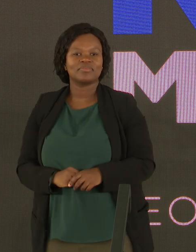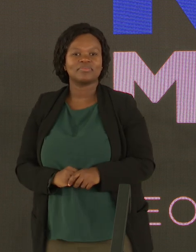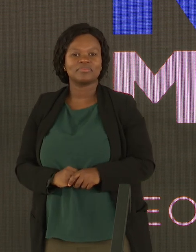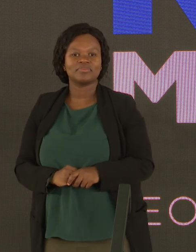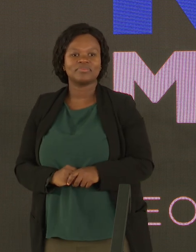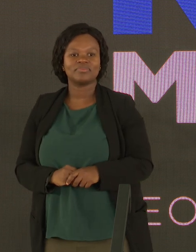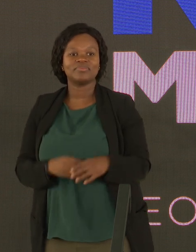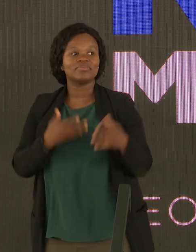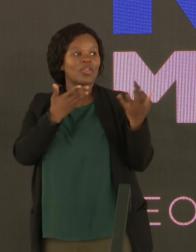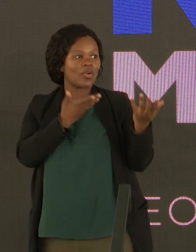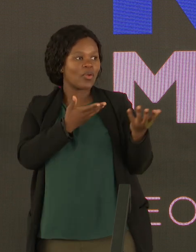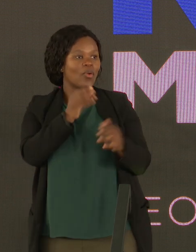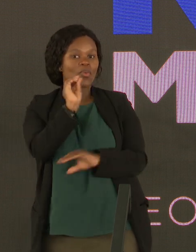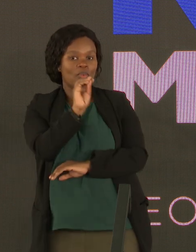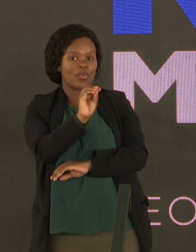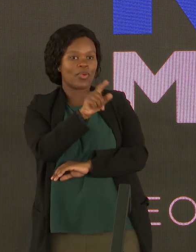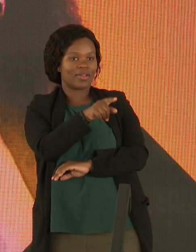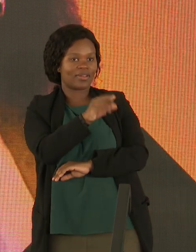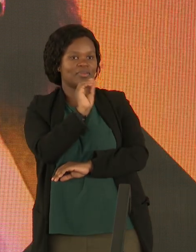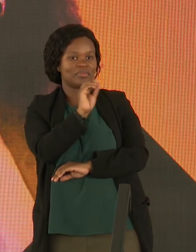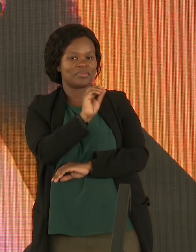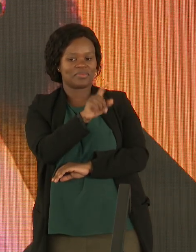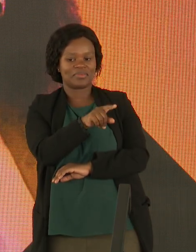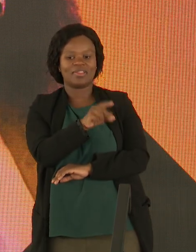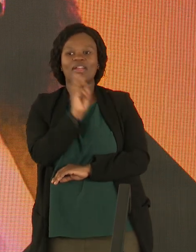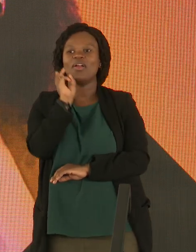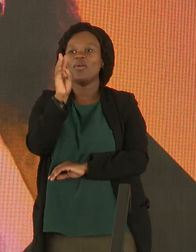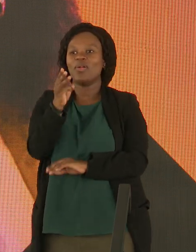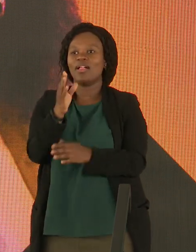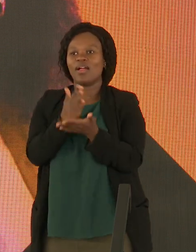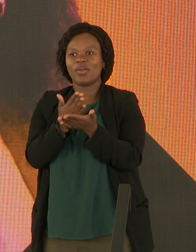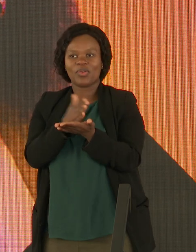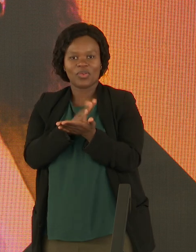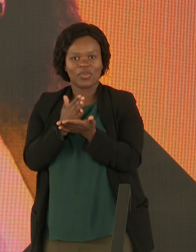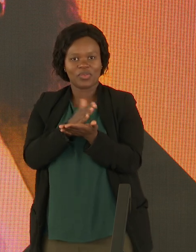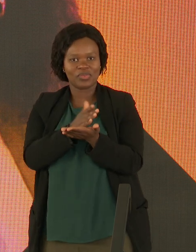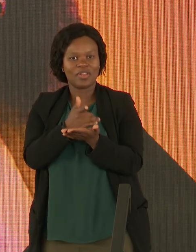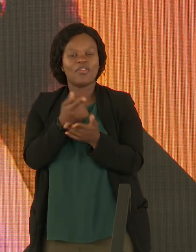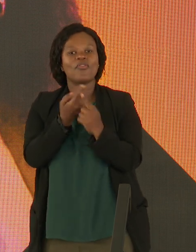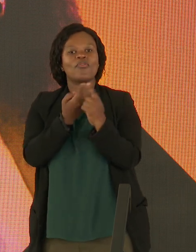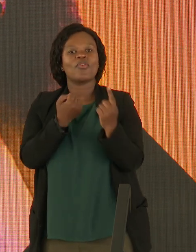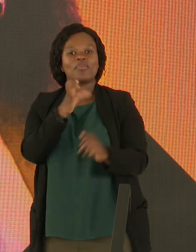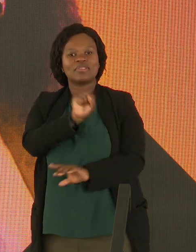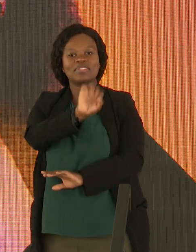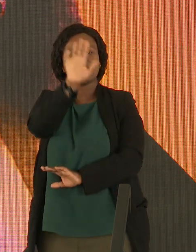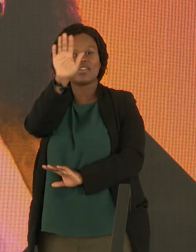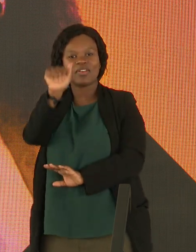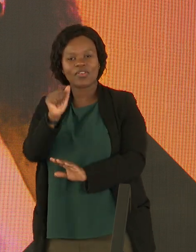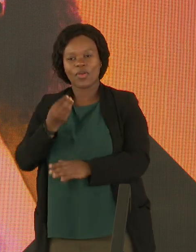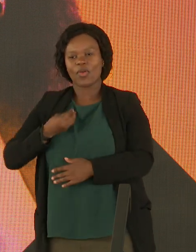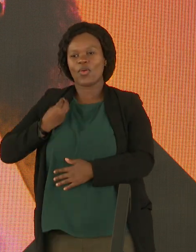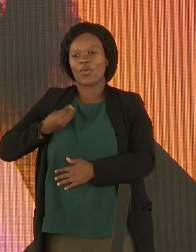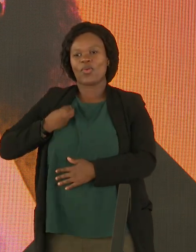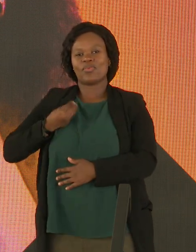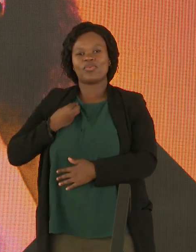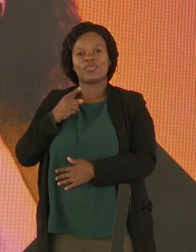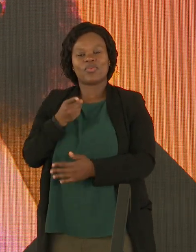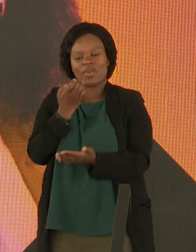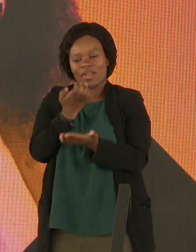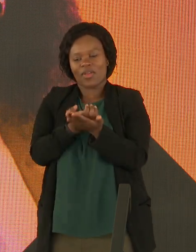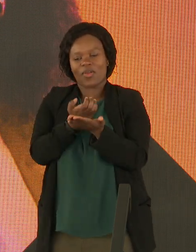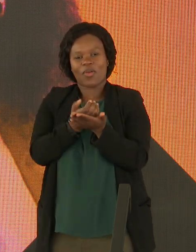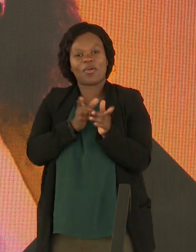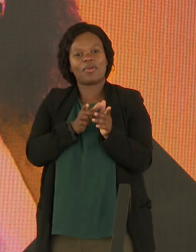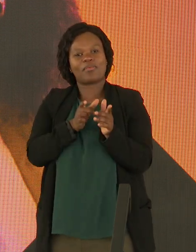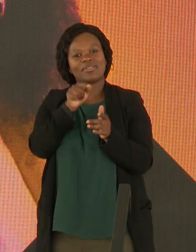Oh, she is here. She will share a few words. She is from the South African Youth Economic Council. We